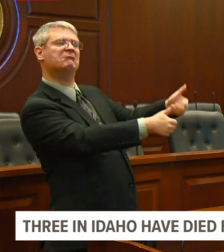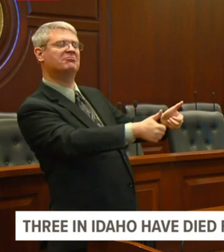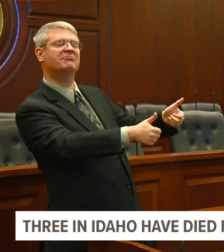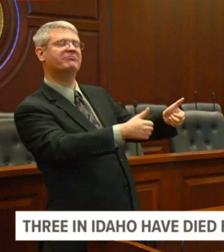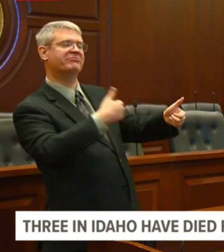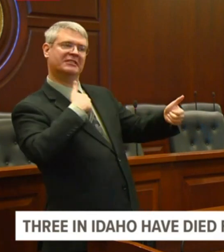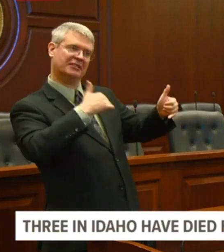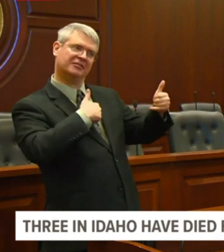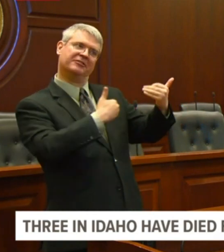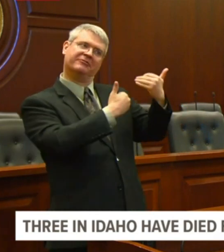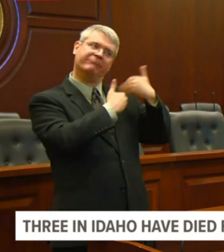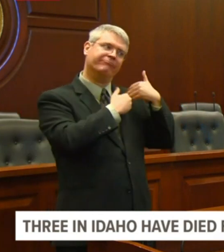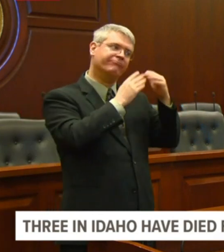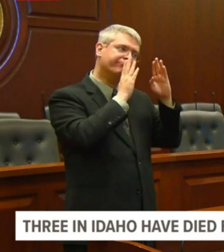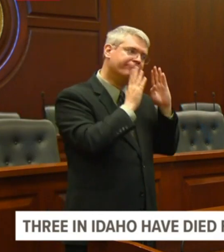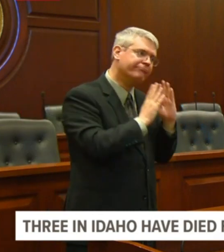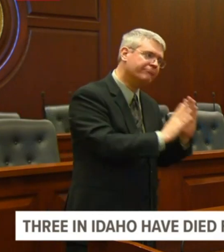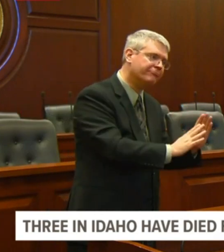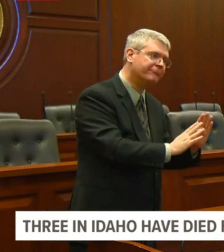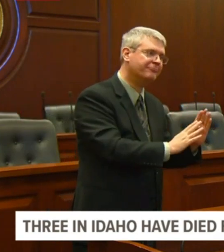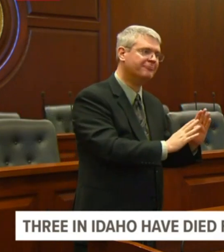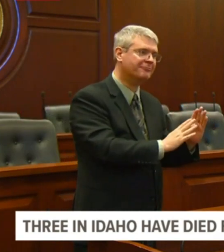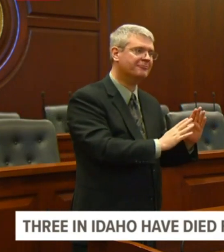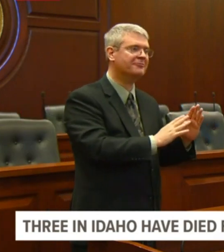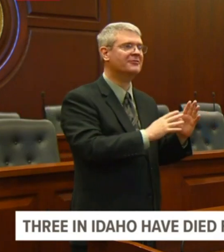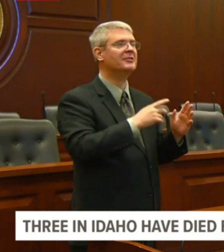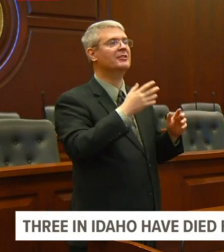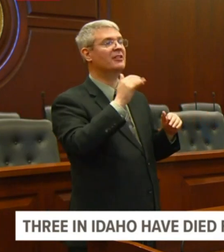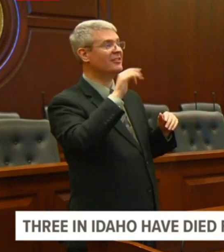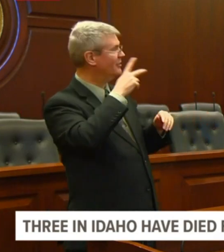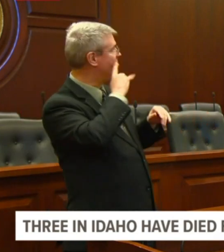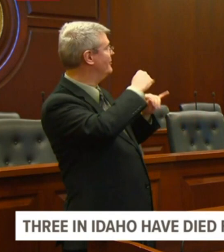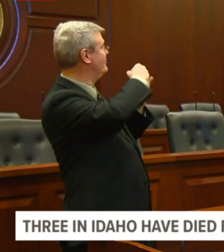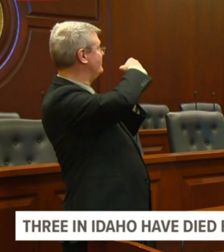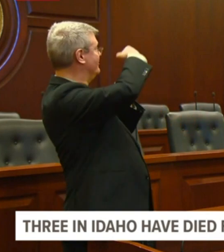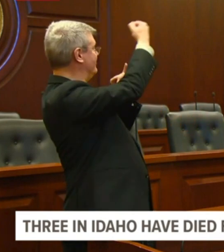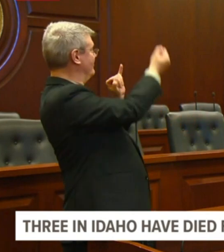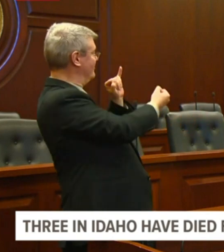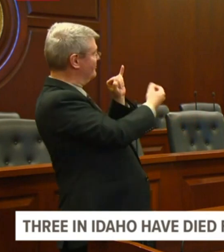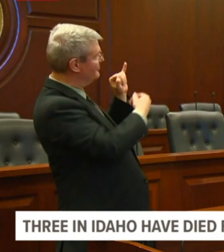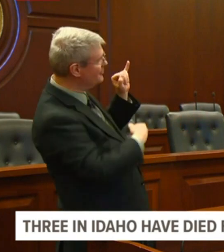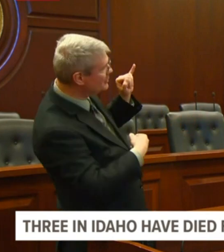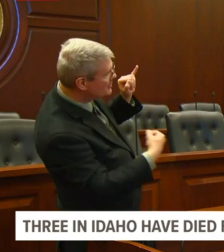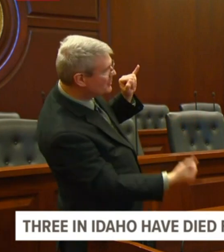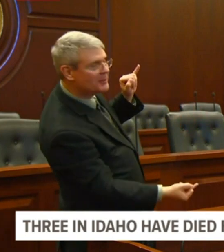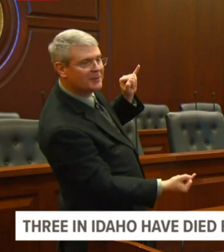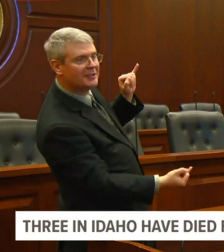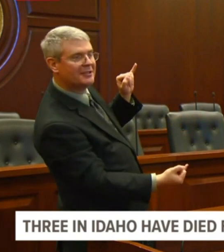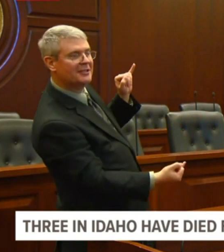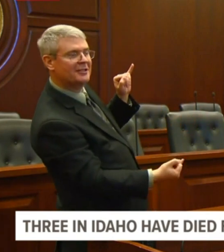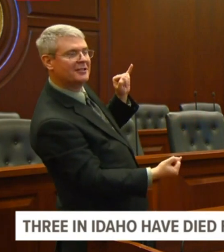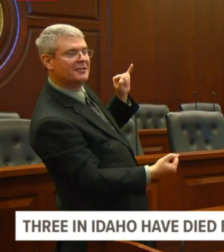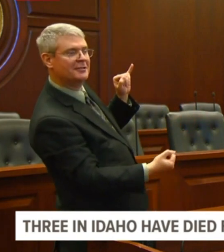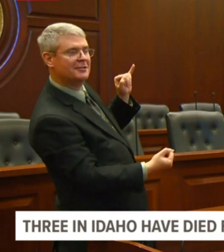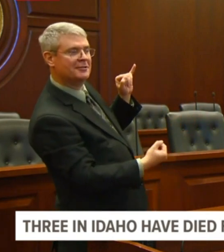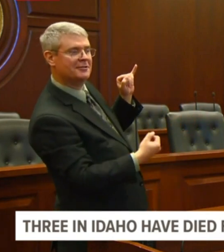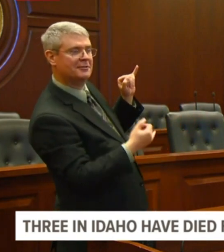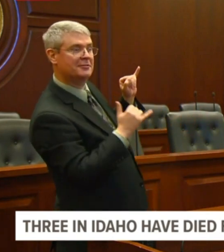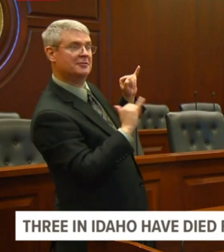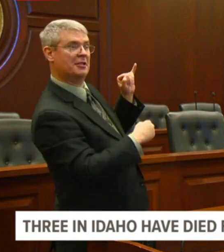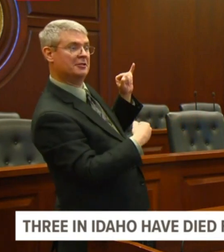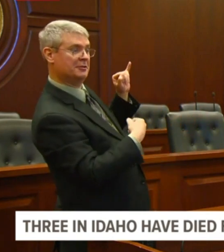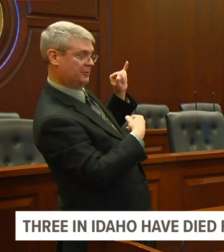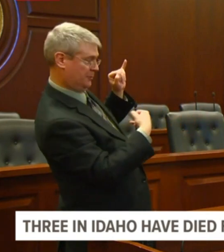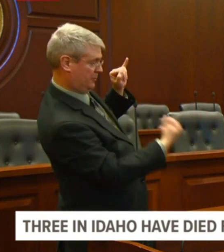is to make sure we have that capacity there that I can keep my healthcare workers safe and we can maintain capacity, uh, so that we